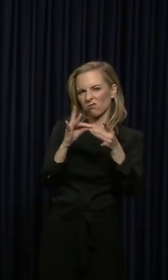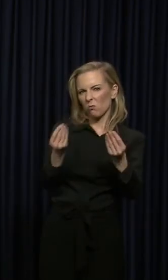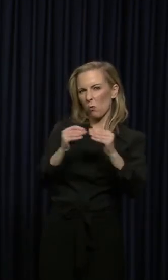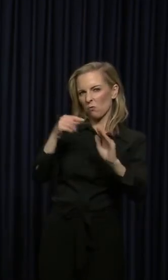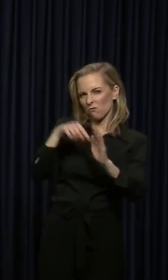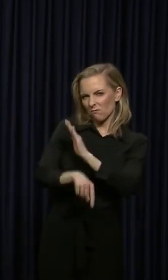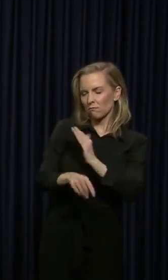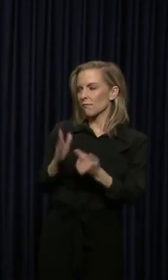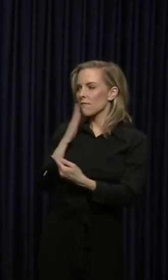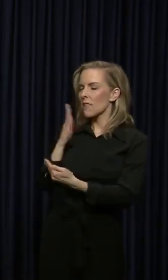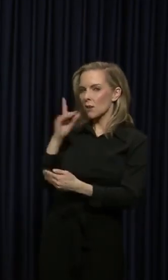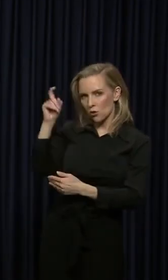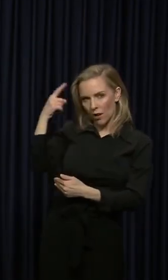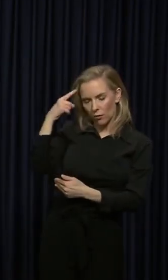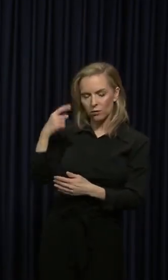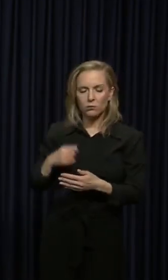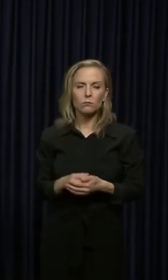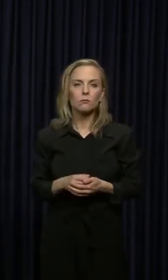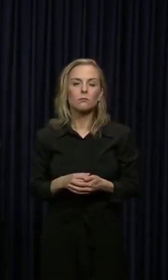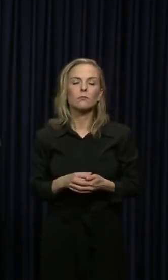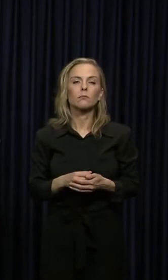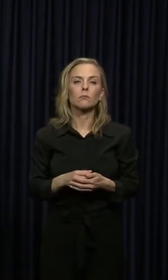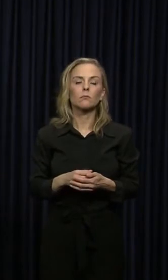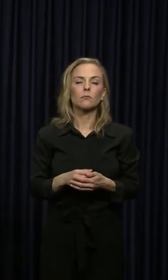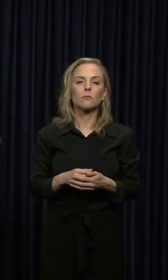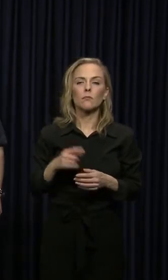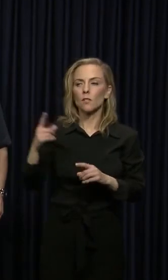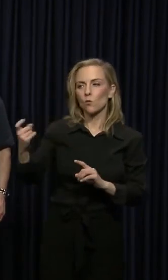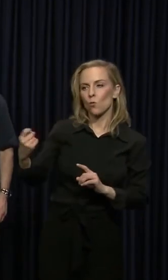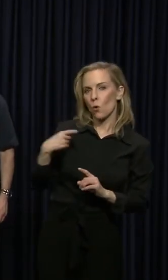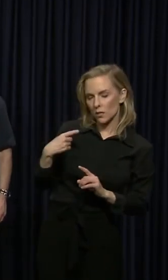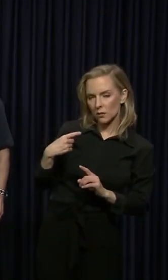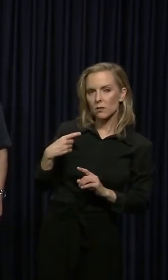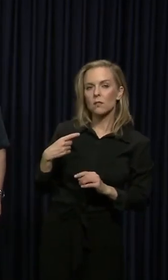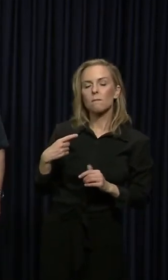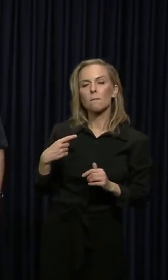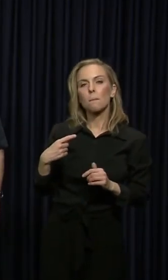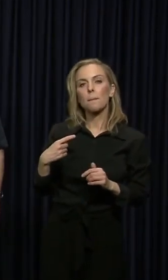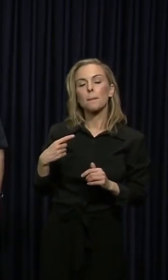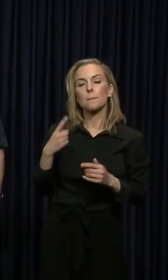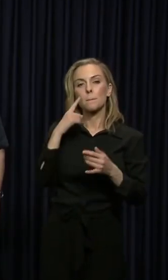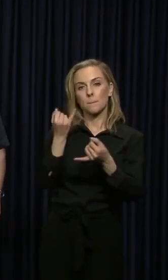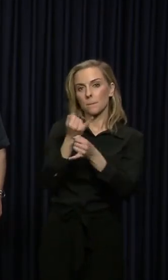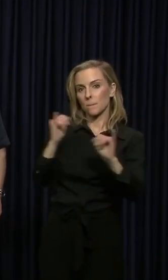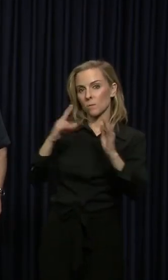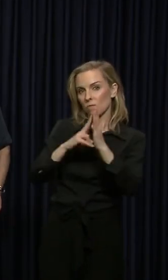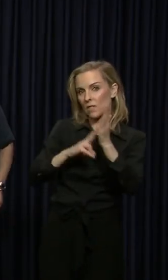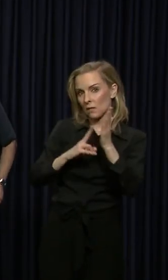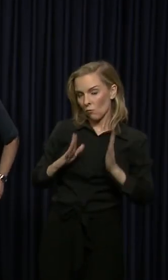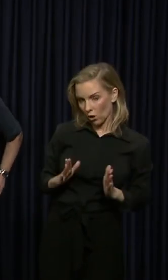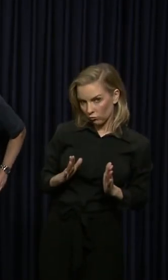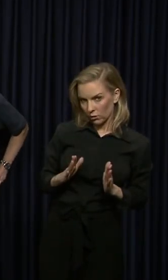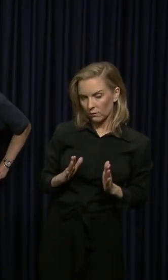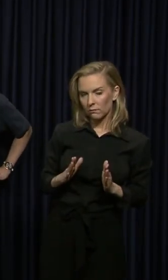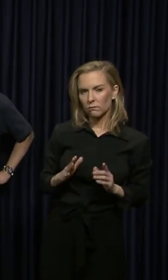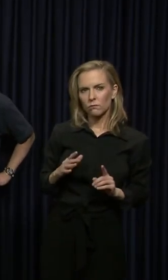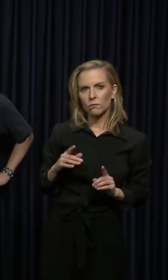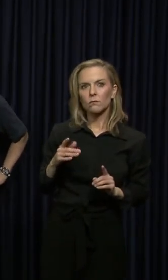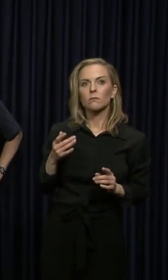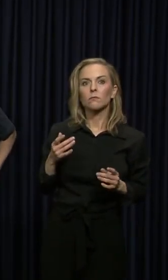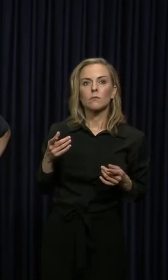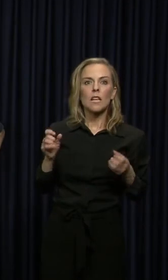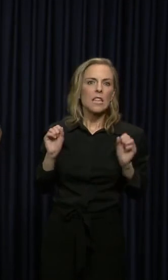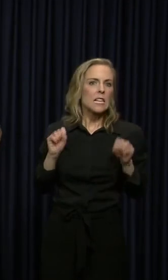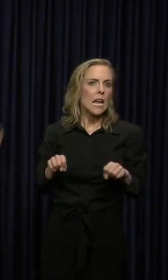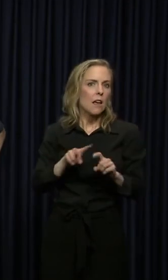Thank you governor. Um, so the question on uh, independent contractors as long they're still